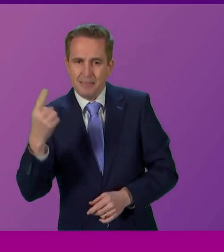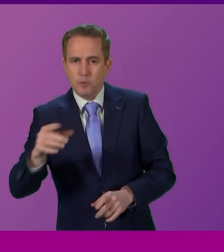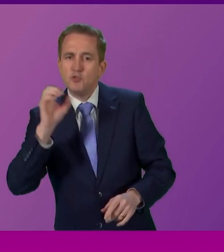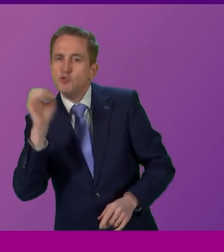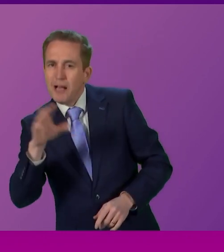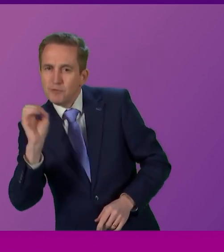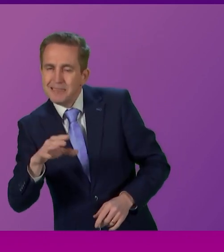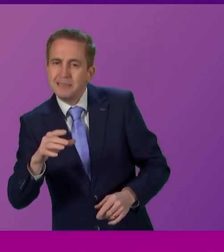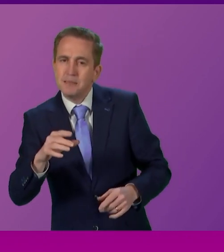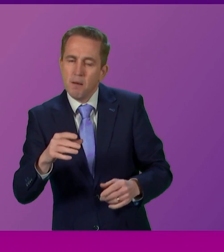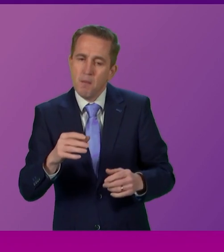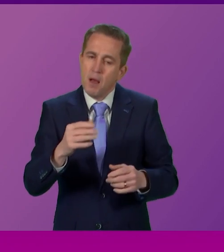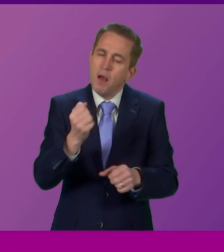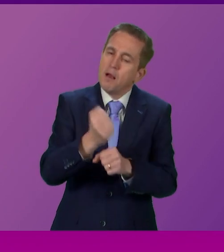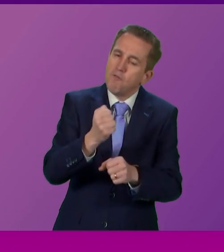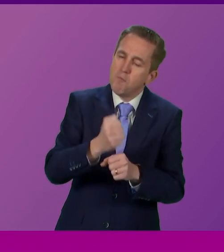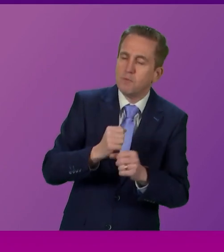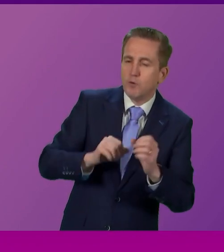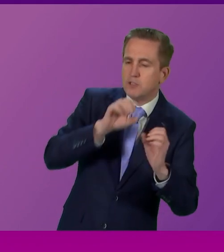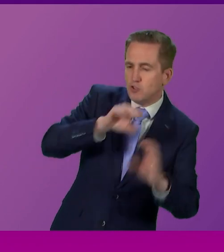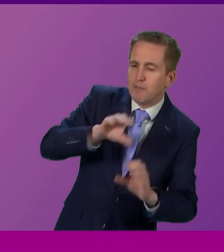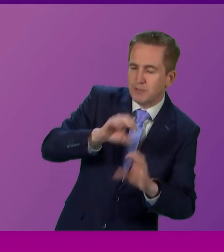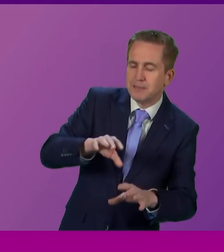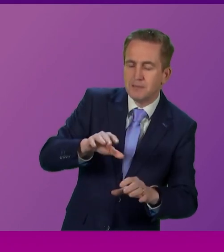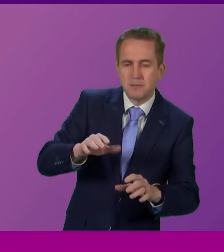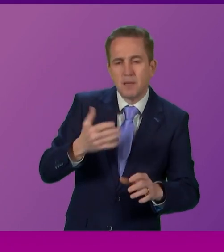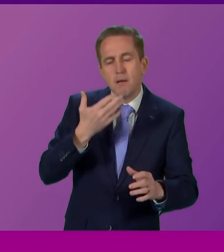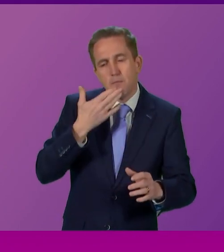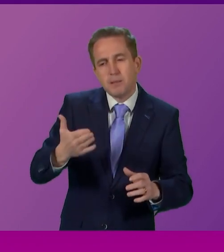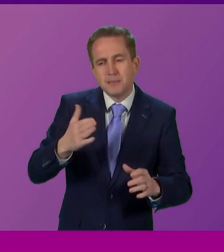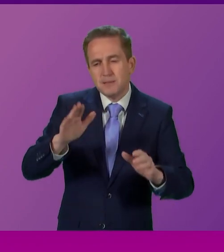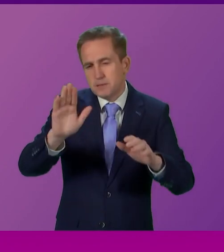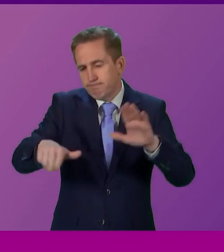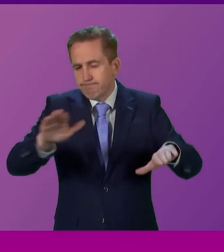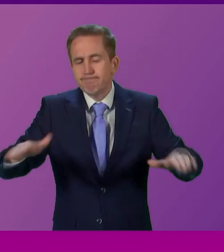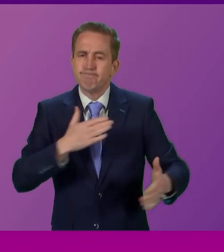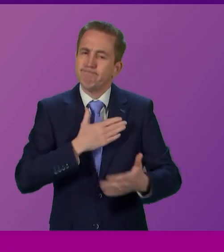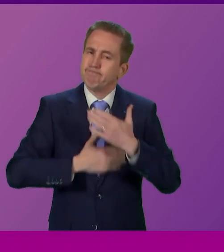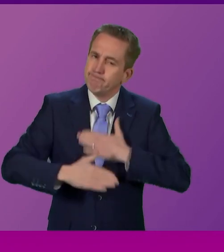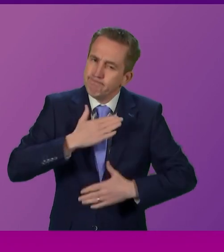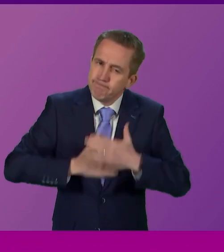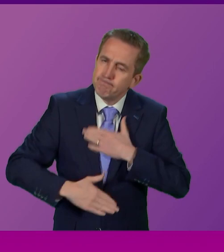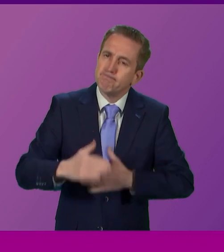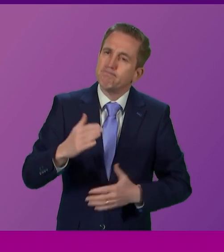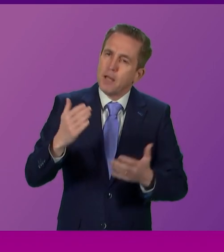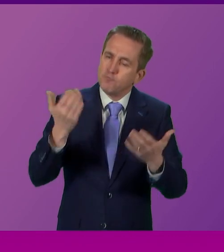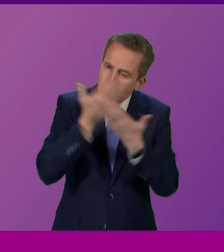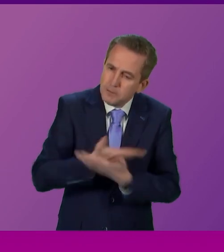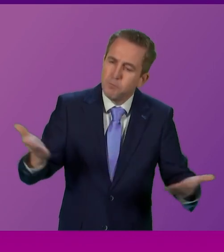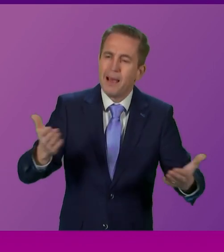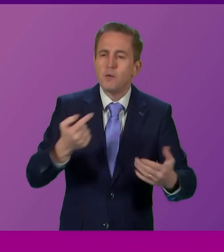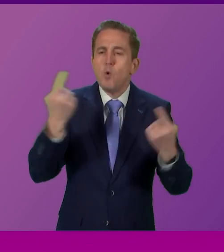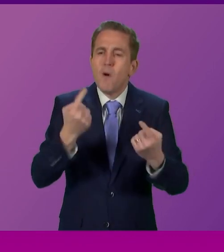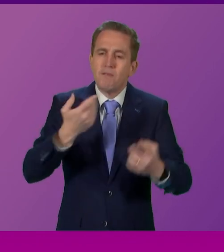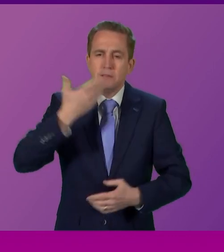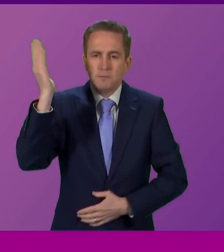indeed were members on the Government back benches. I would please encourage everybody to treat those who are speaking with some respect. I would also